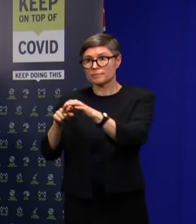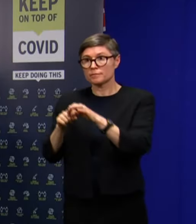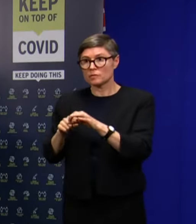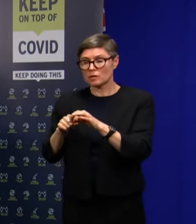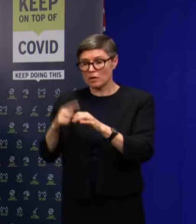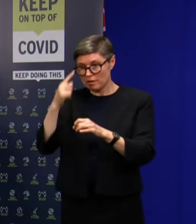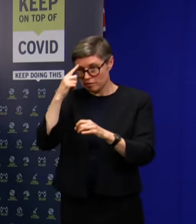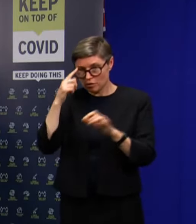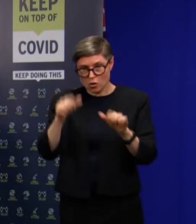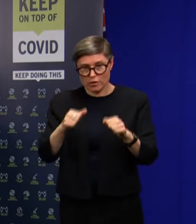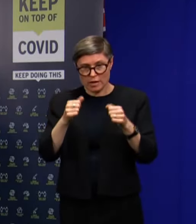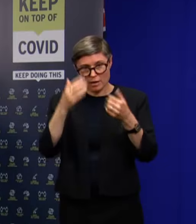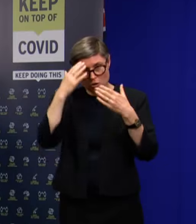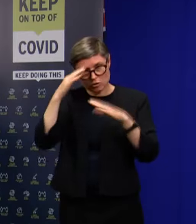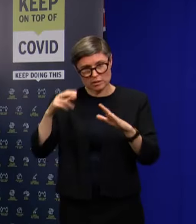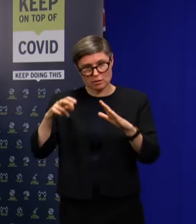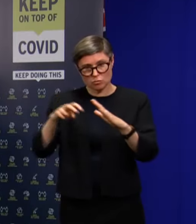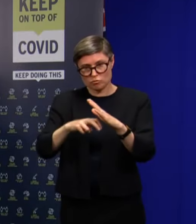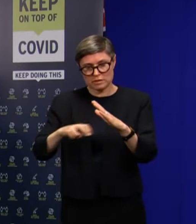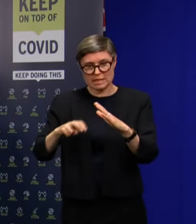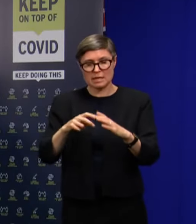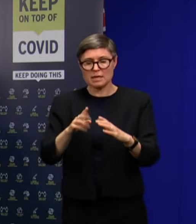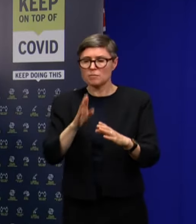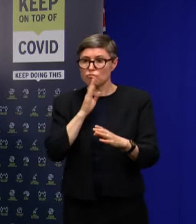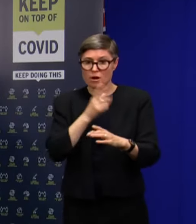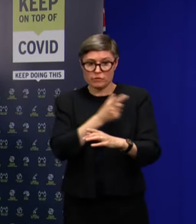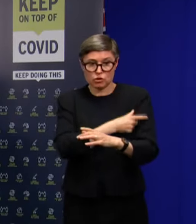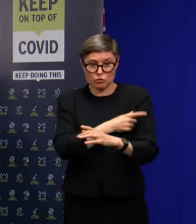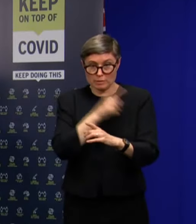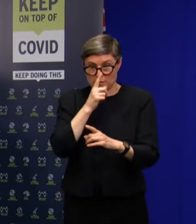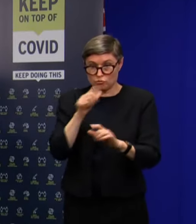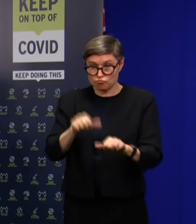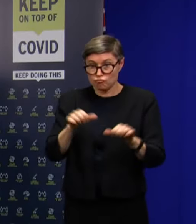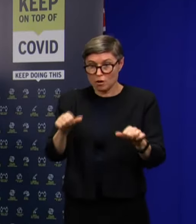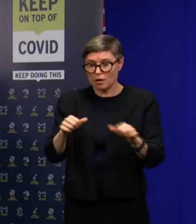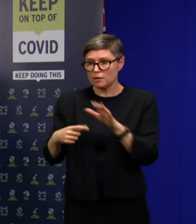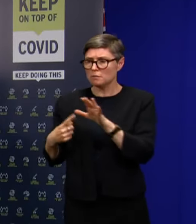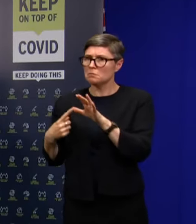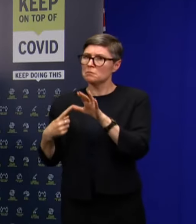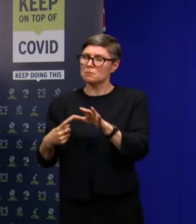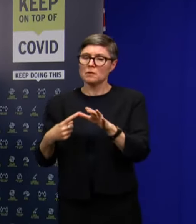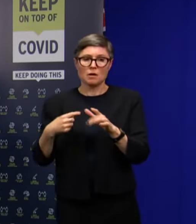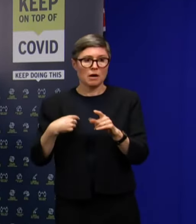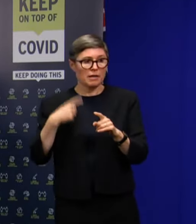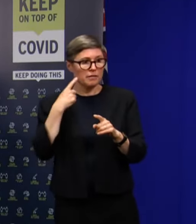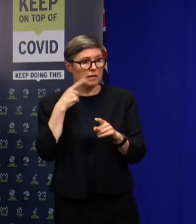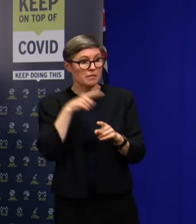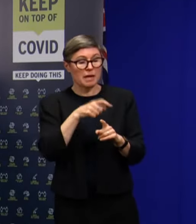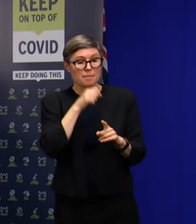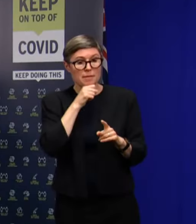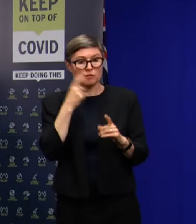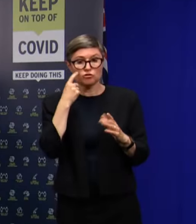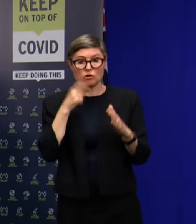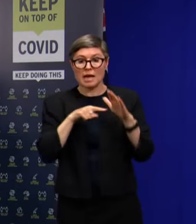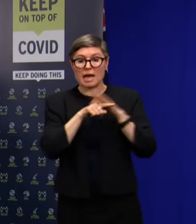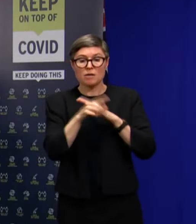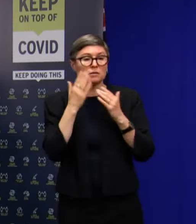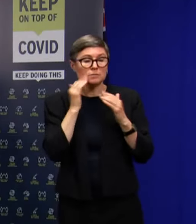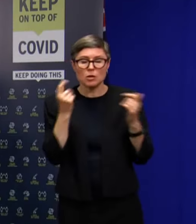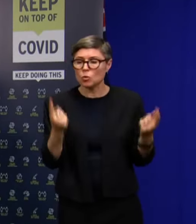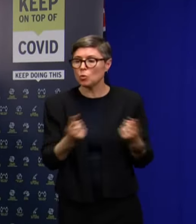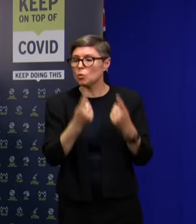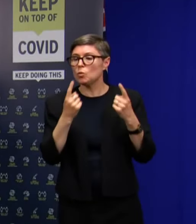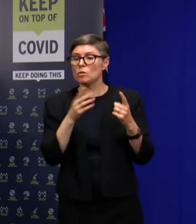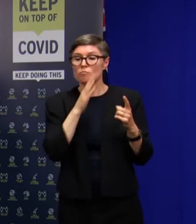is still the way to go for hotel quarantine? Well, in terms of, I think this individual would have attempted to get out, whether it had been the police, the